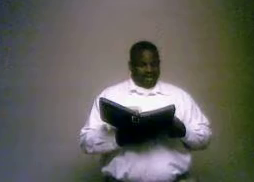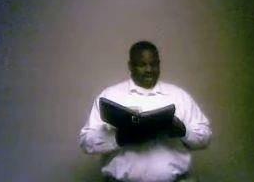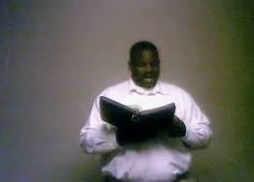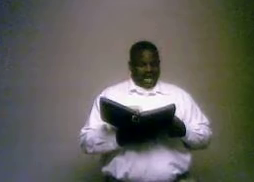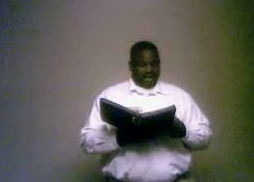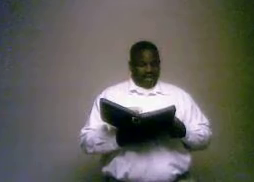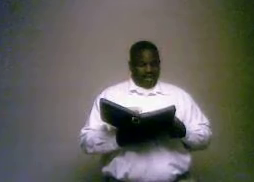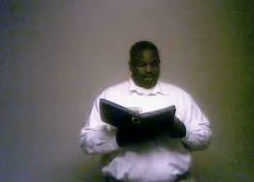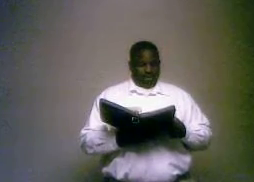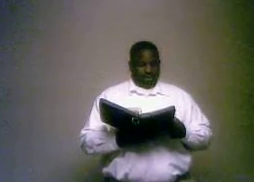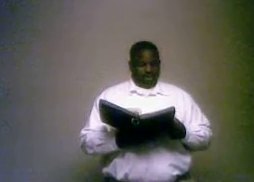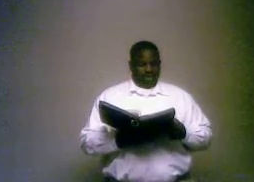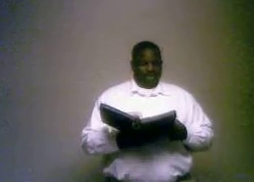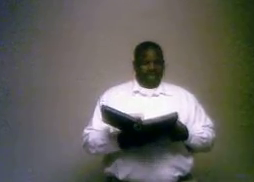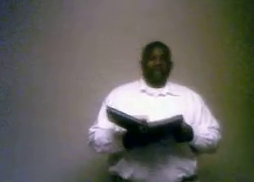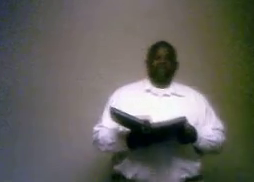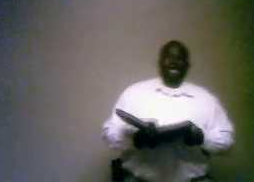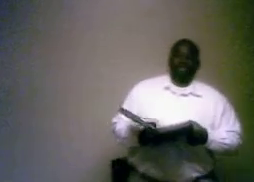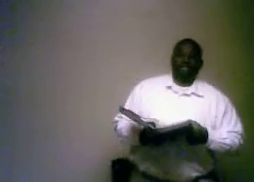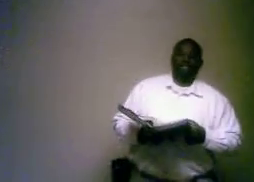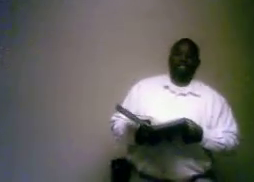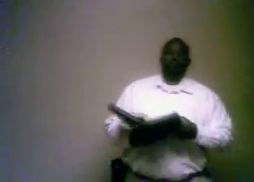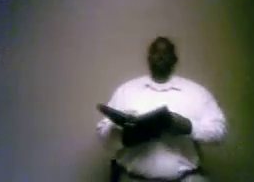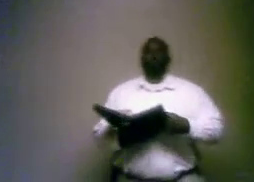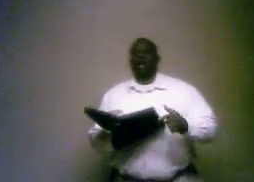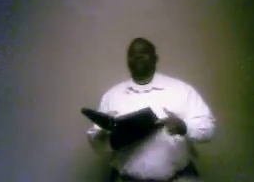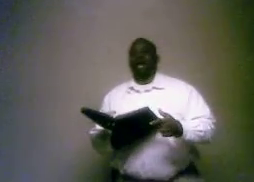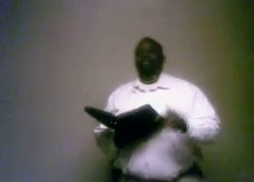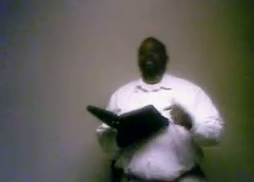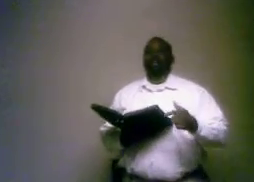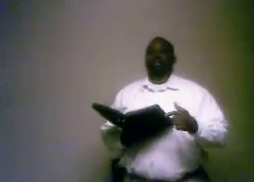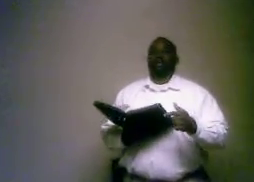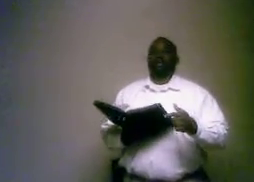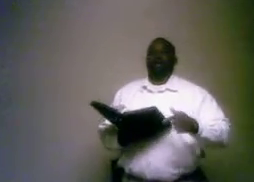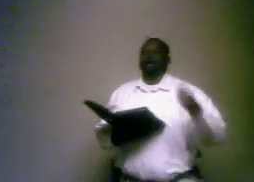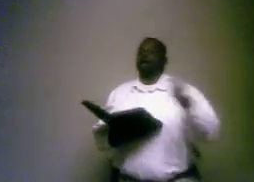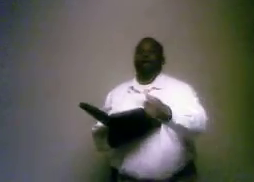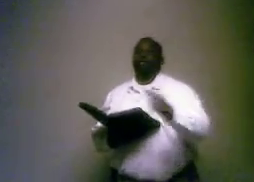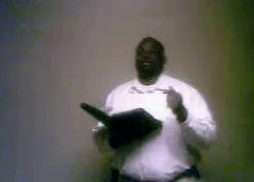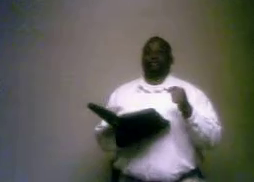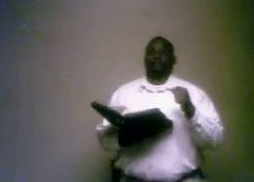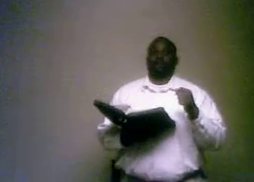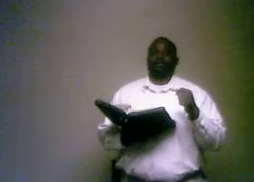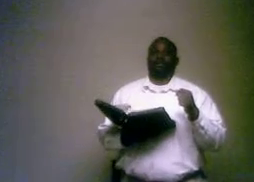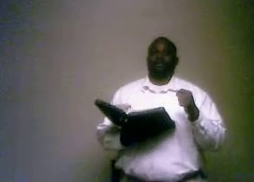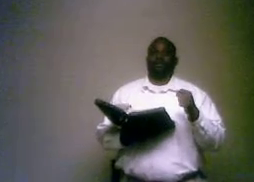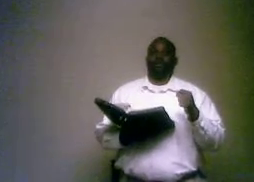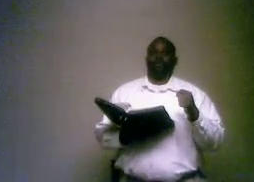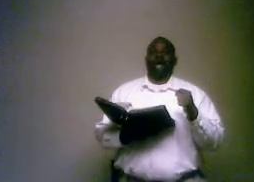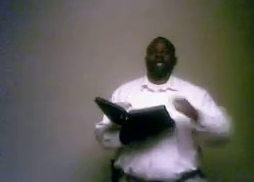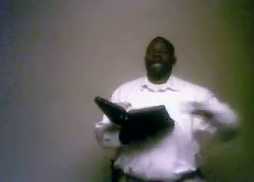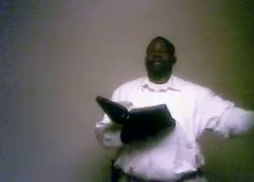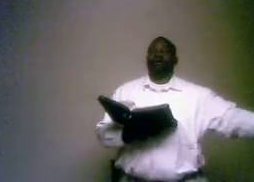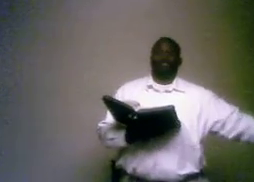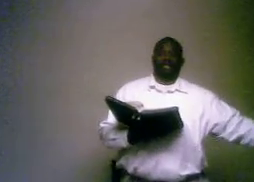John in the Jordan. So Jesus was baptized and awarded according to the scriptures. Why? He had no sin,